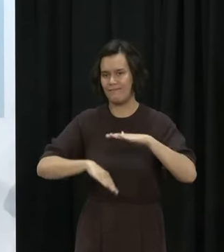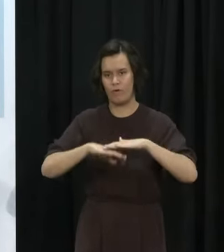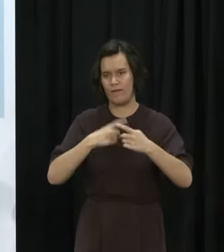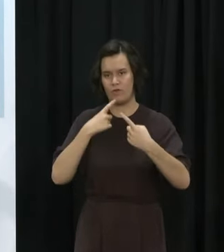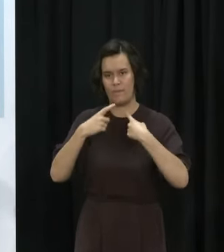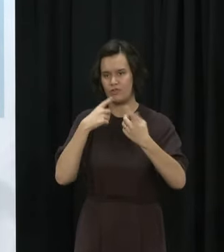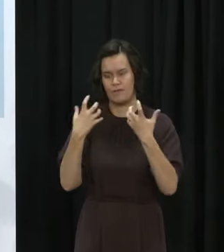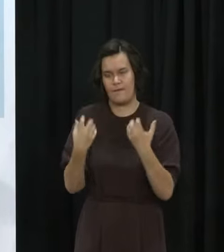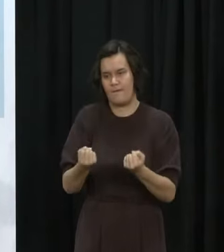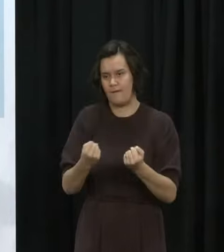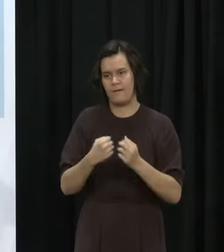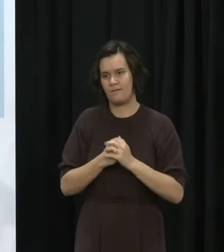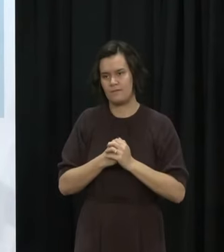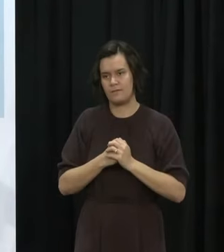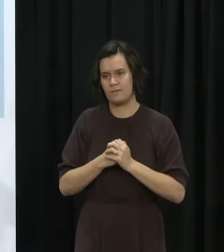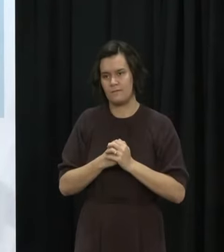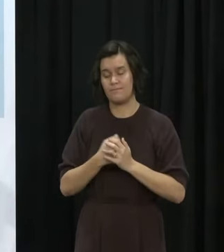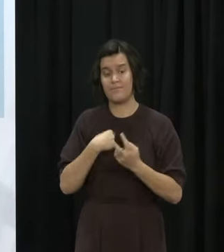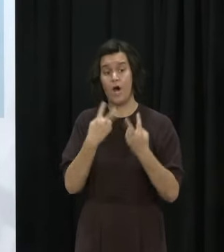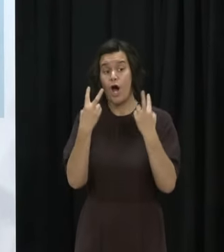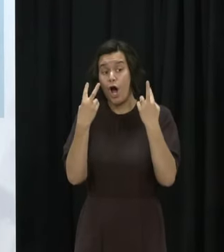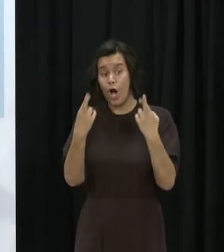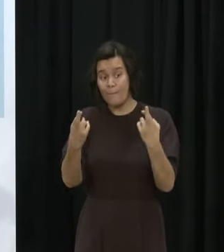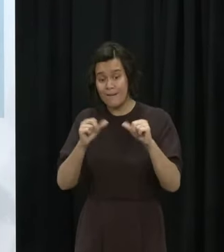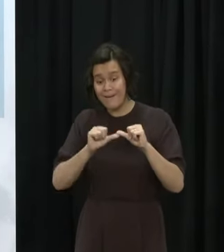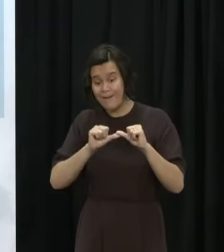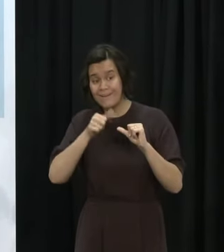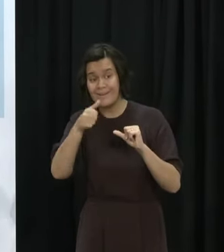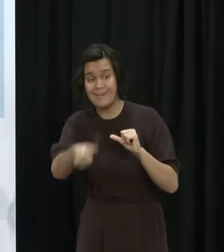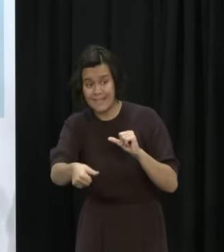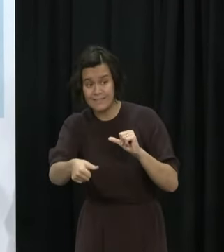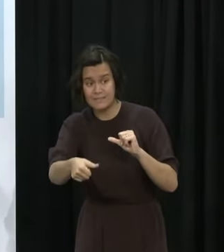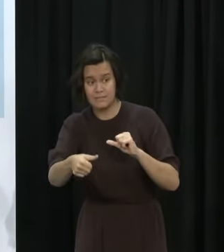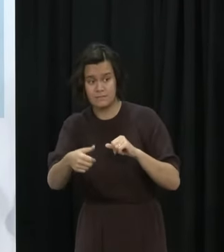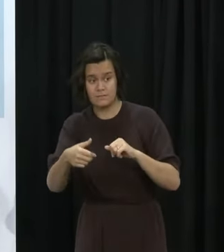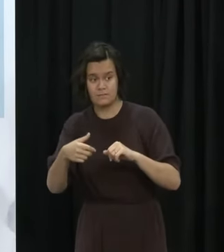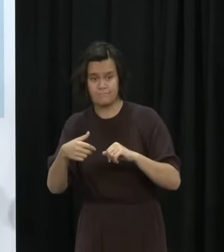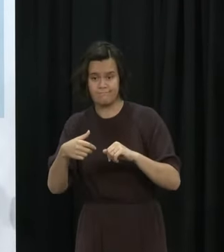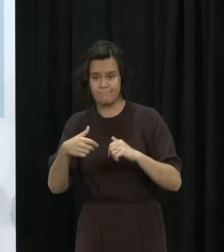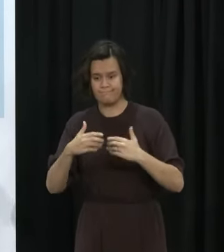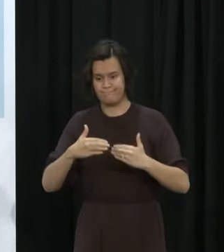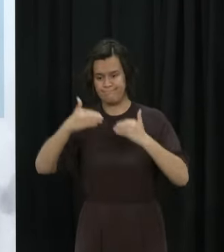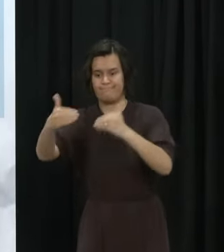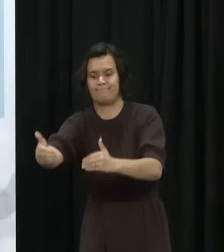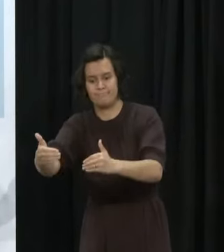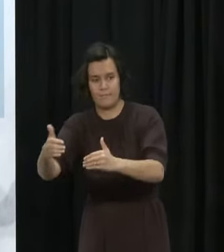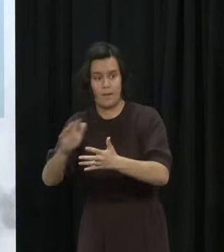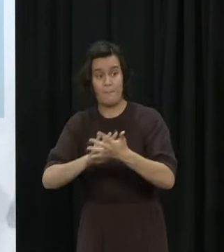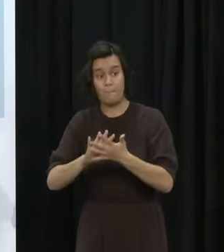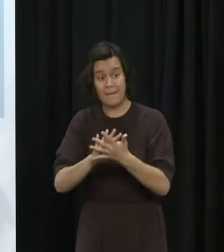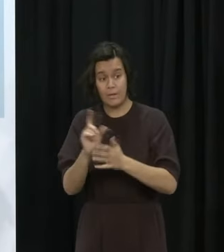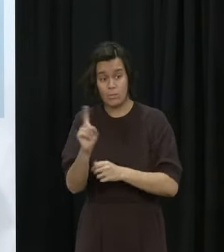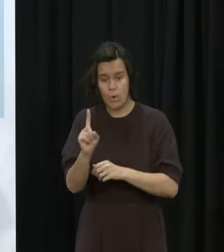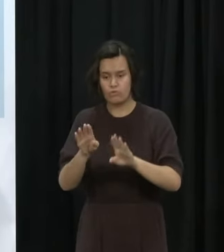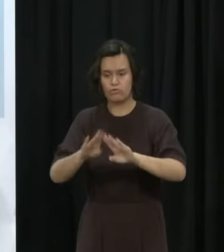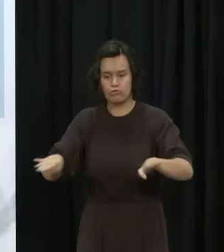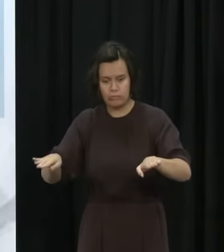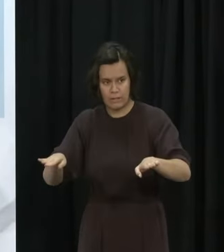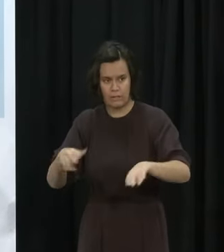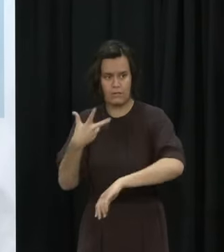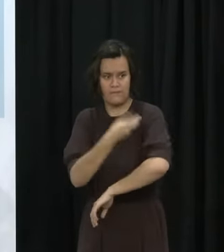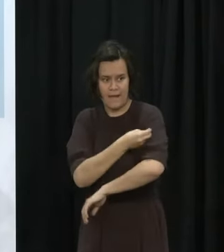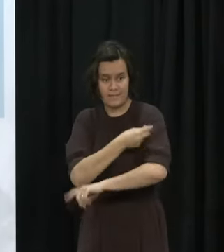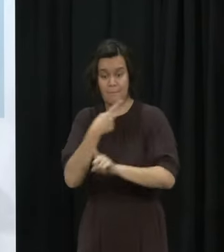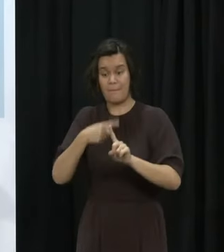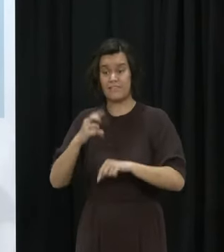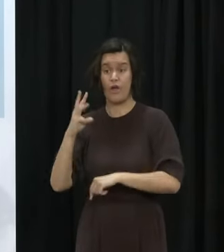in the next phase of our rollout with boosters and also with the 5 to 11 year old vaccines that we won't